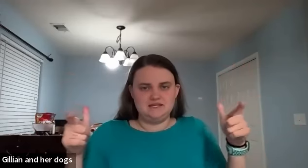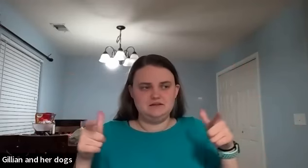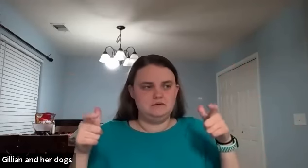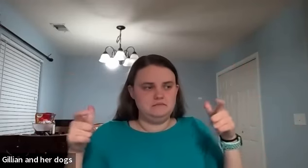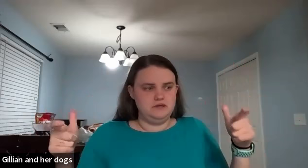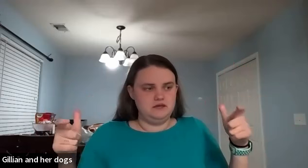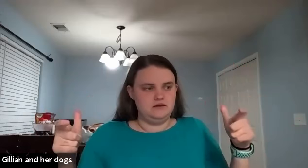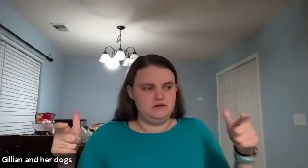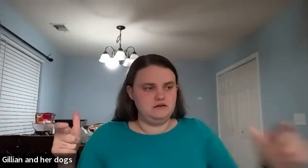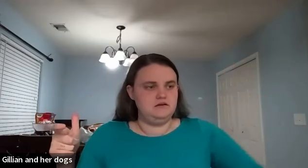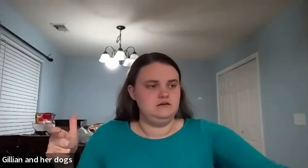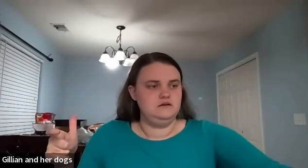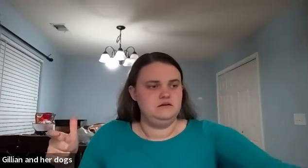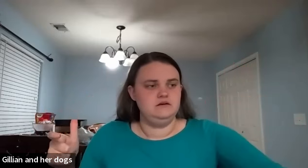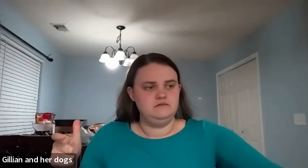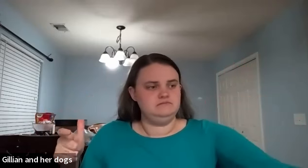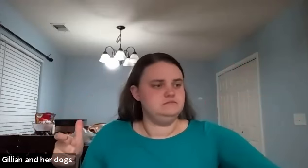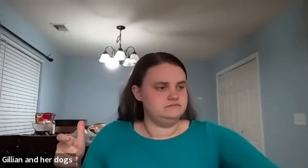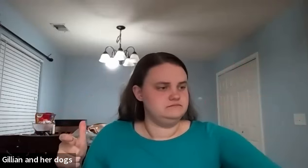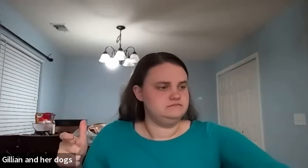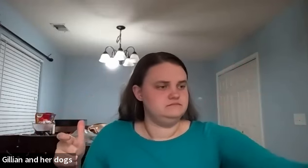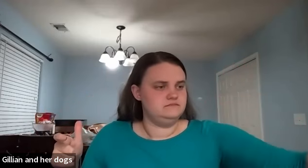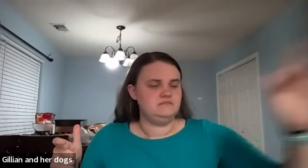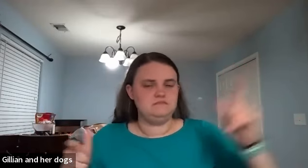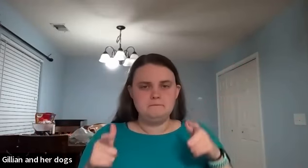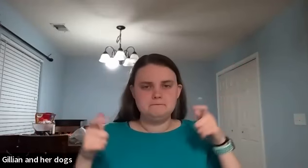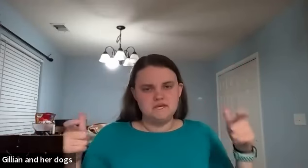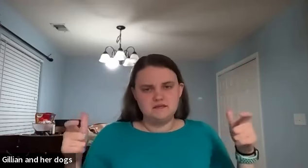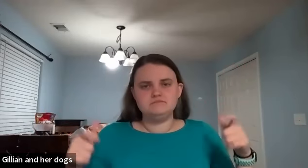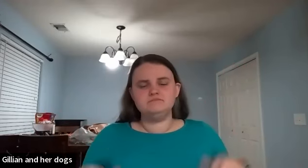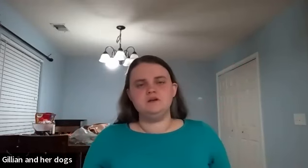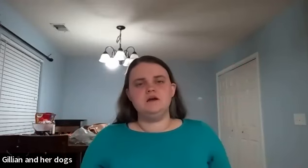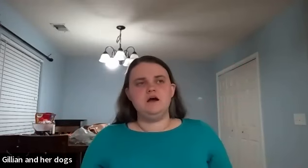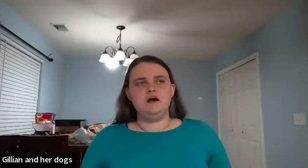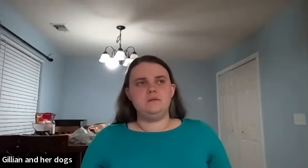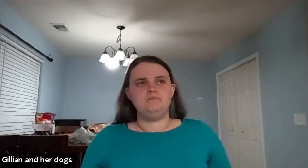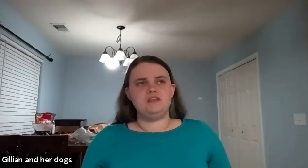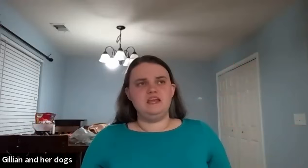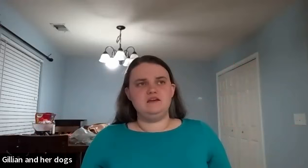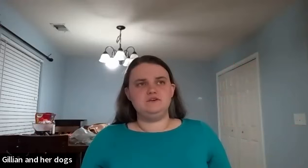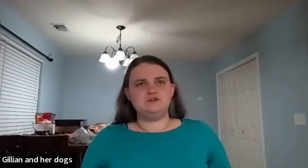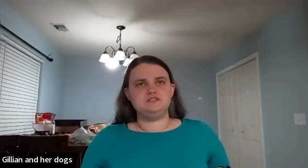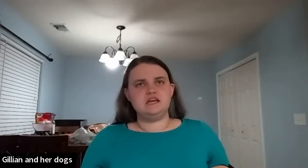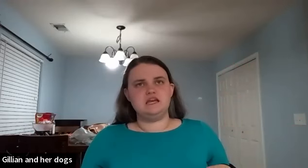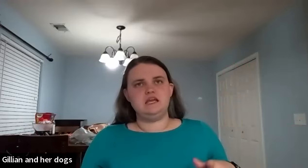big big big um if you're saying